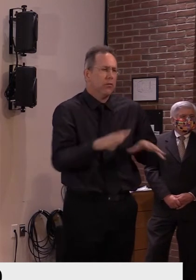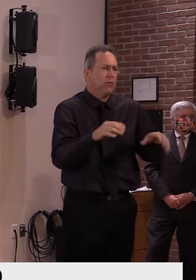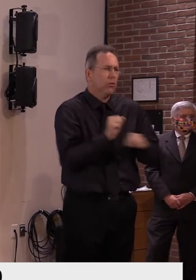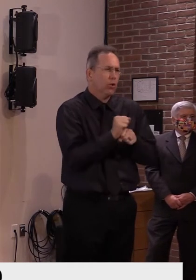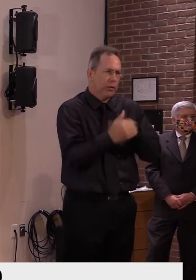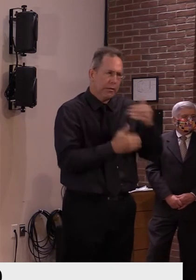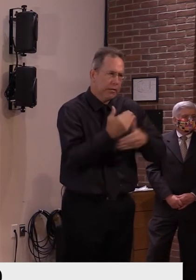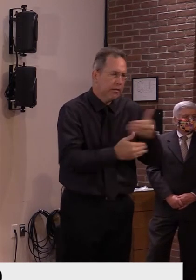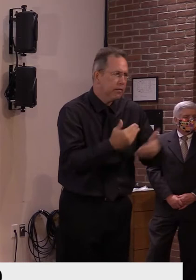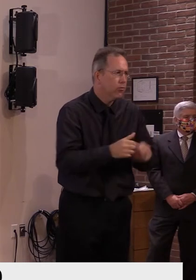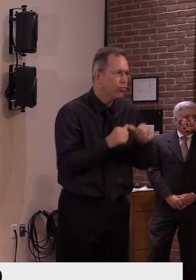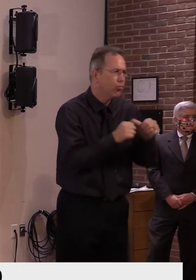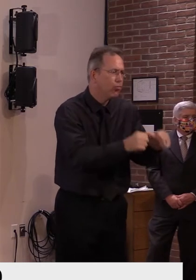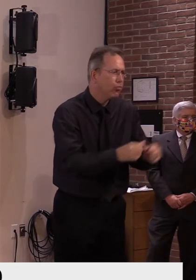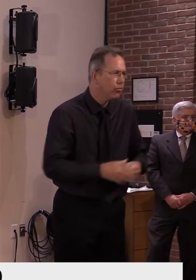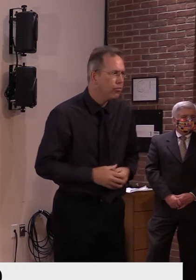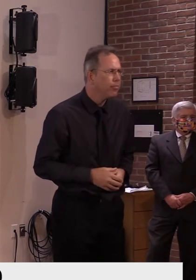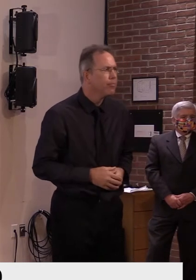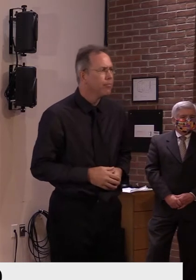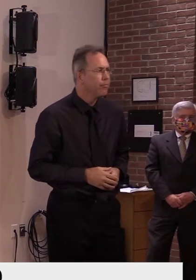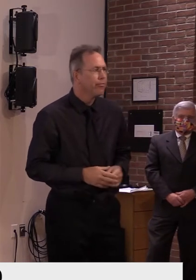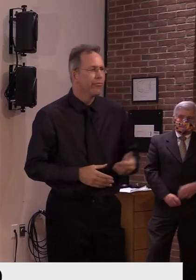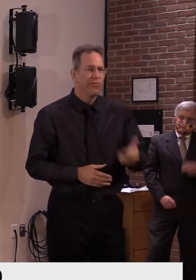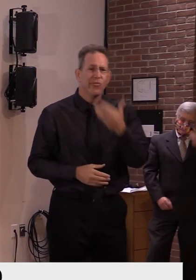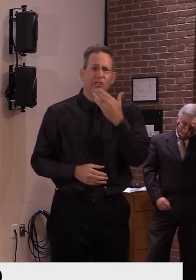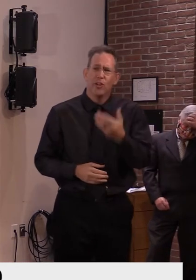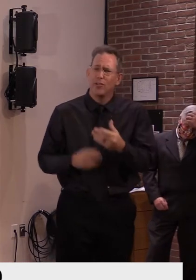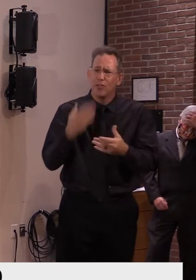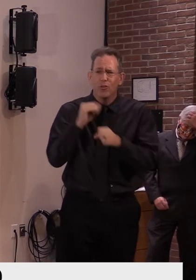Um, okay, great. That's it. Thank you very much.